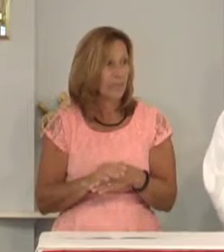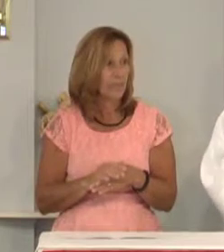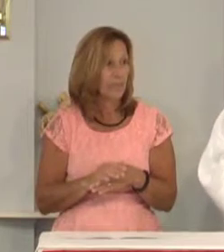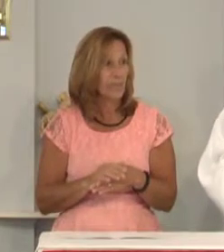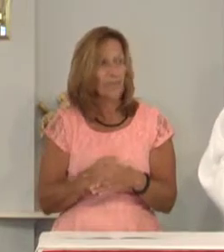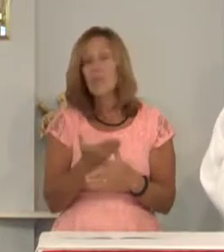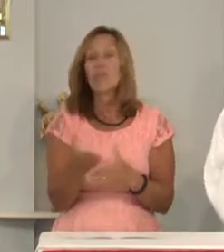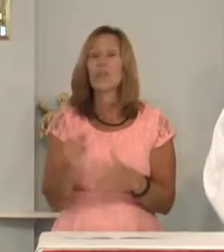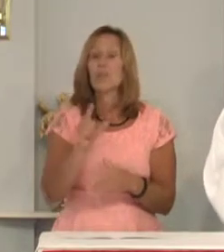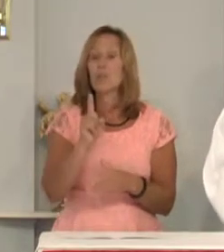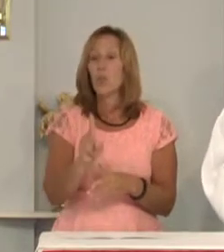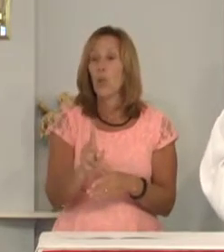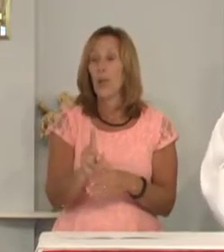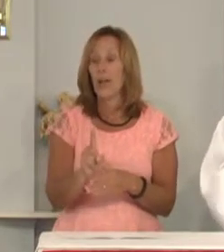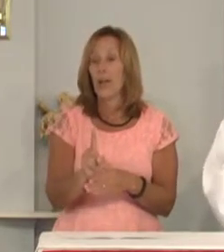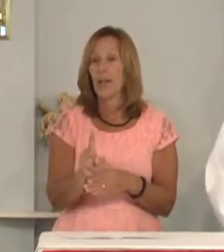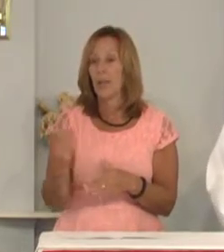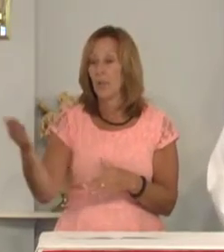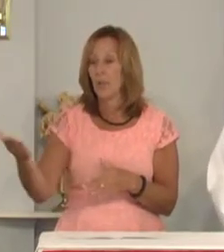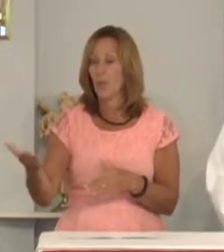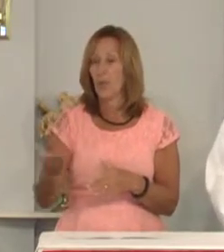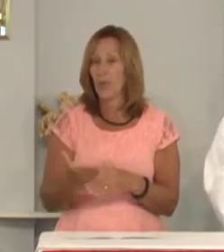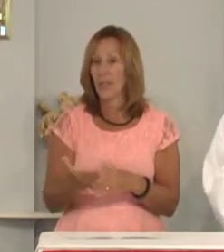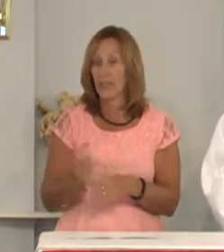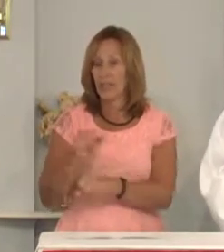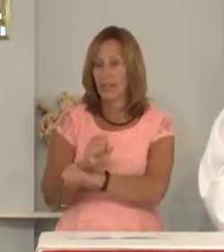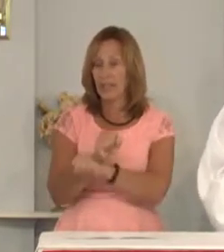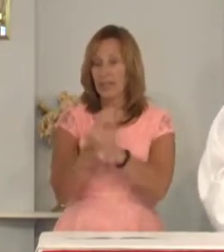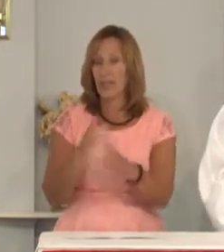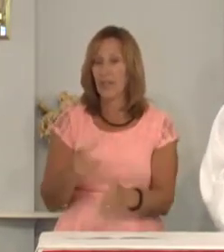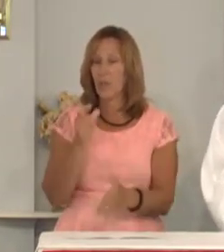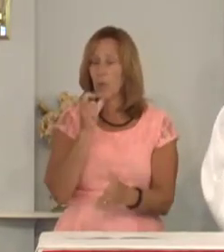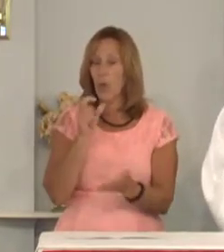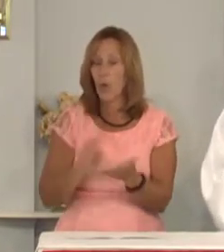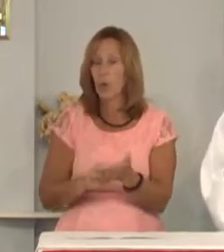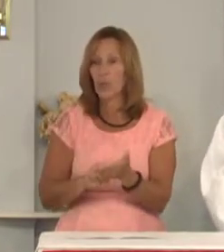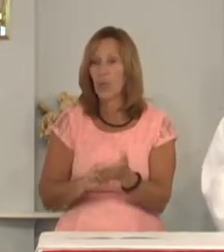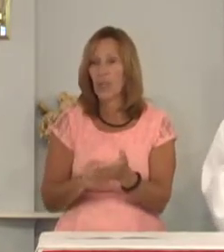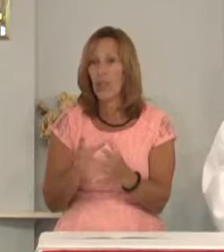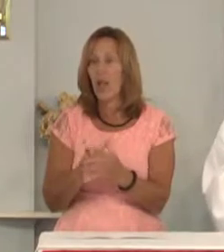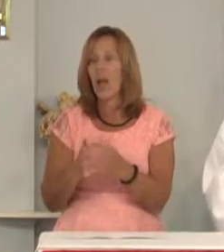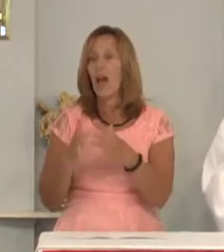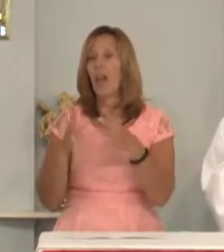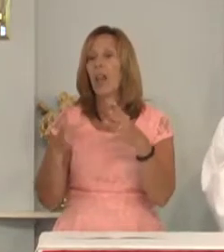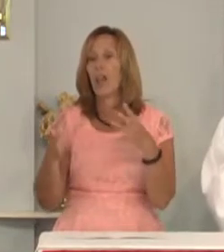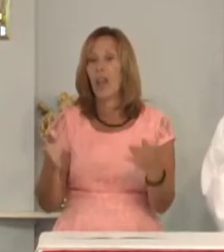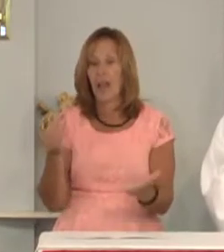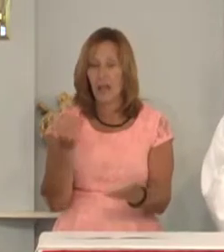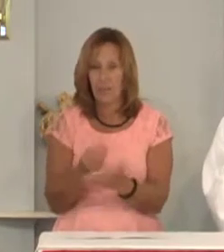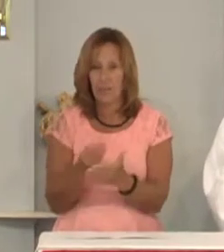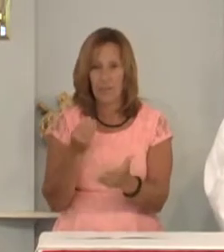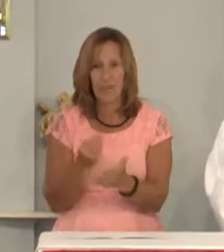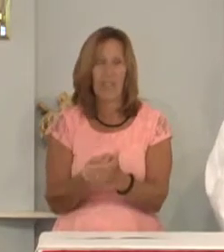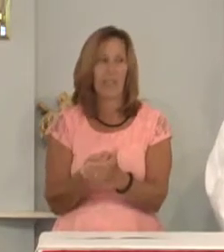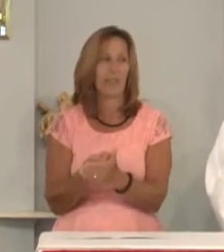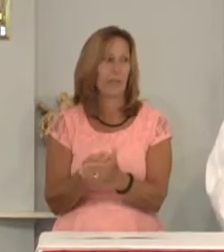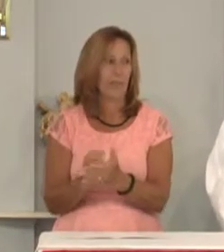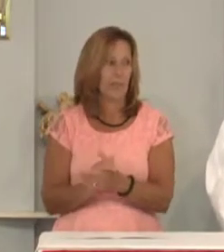and there is one brought to him who owes a whole lot of money.